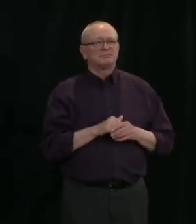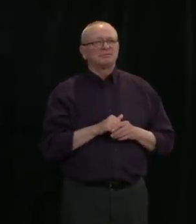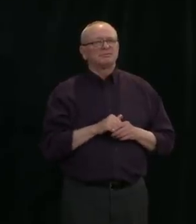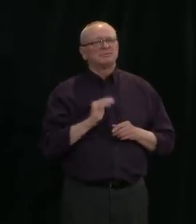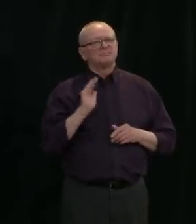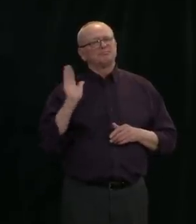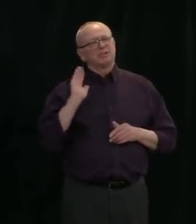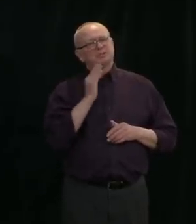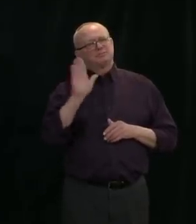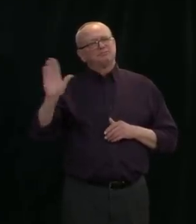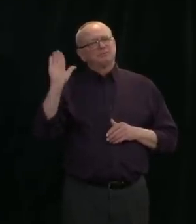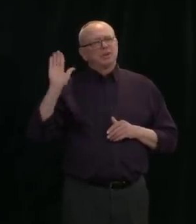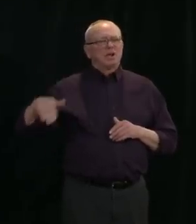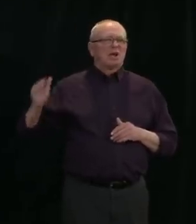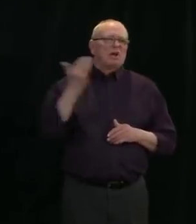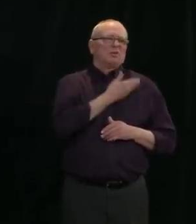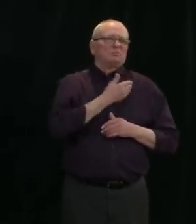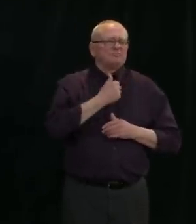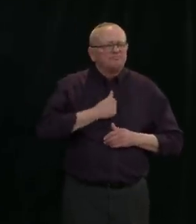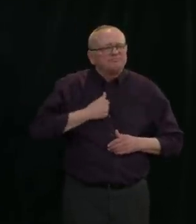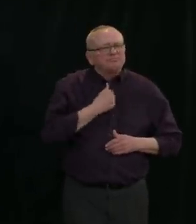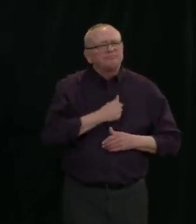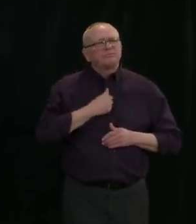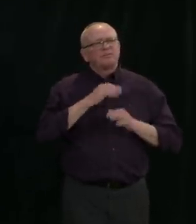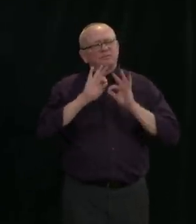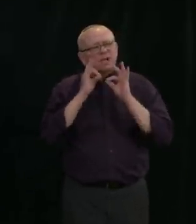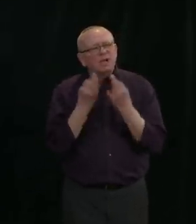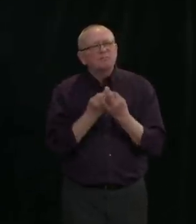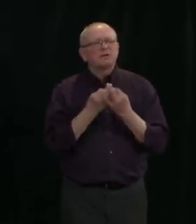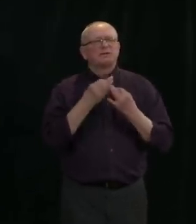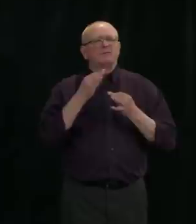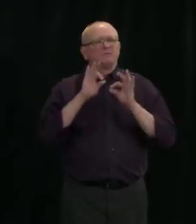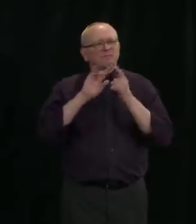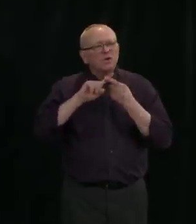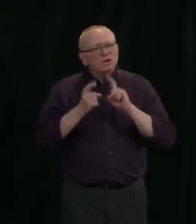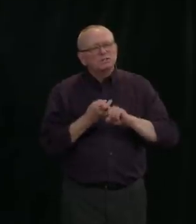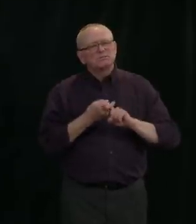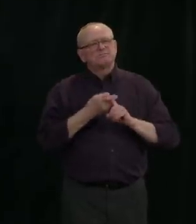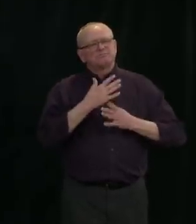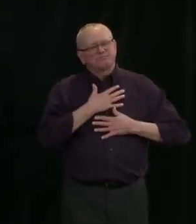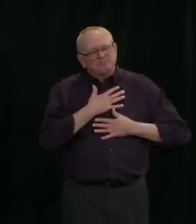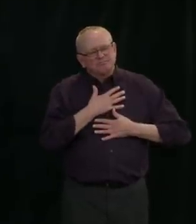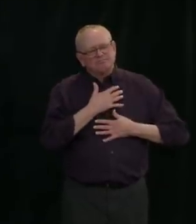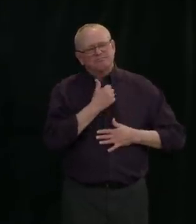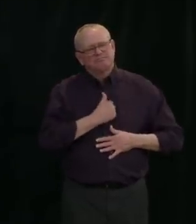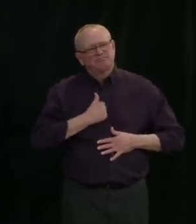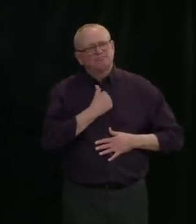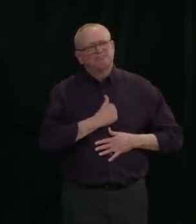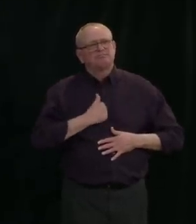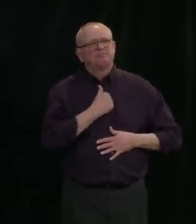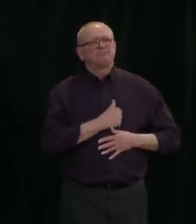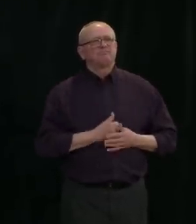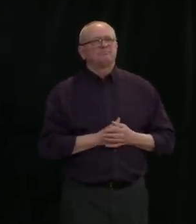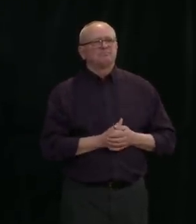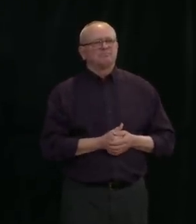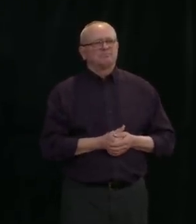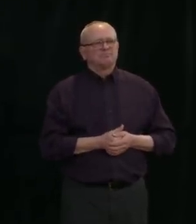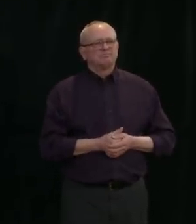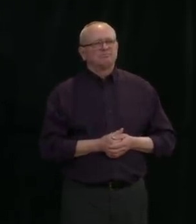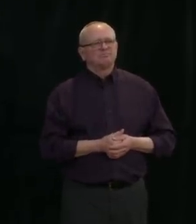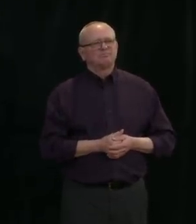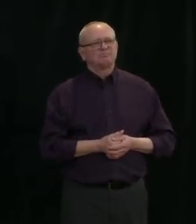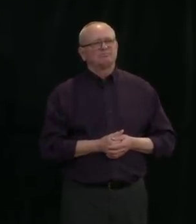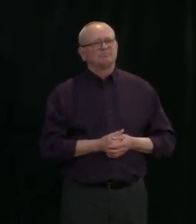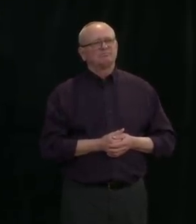to all of the loved ones of those whose lives have been lost in the past week. Today's increase in infections